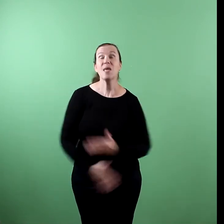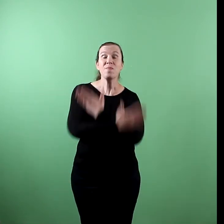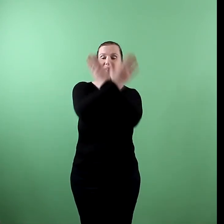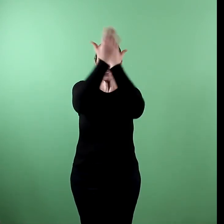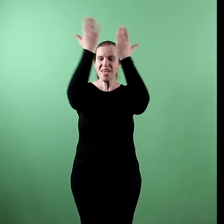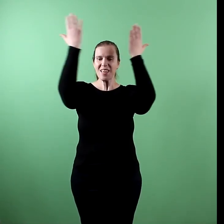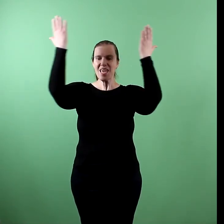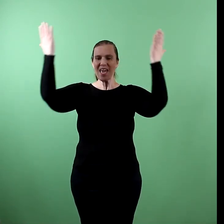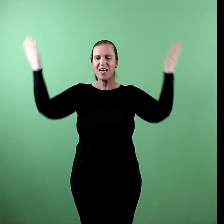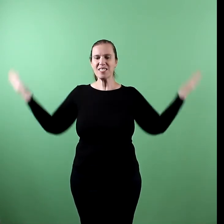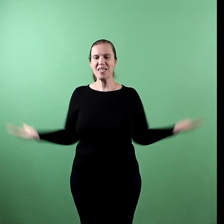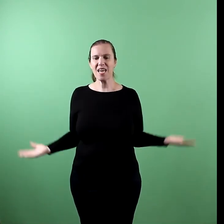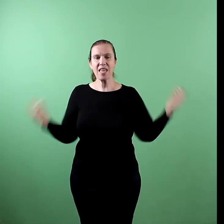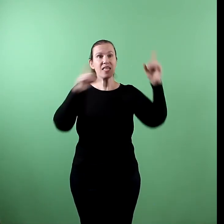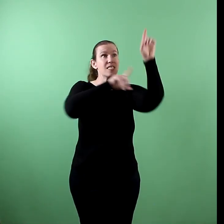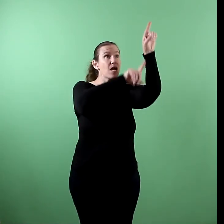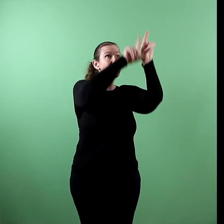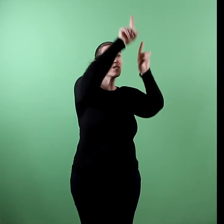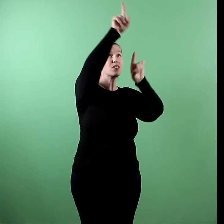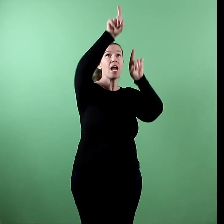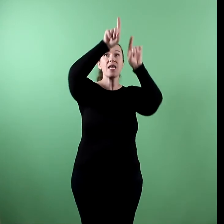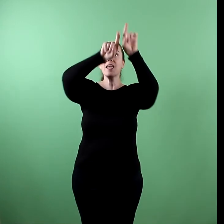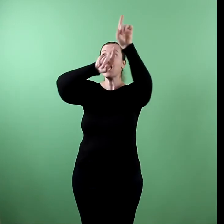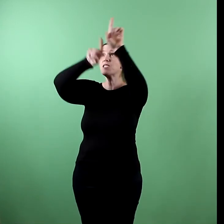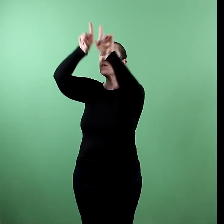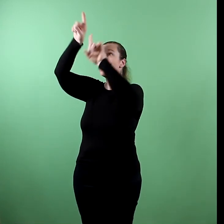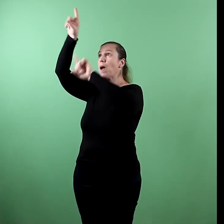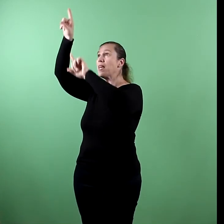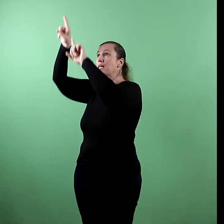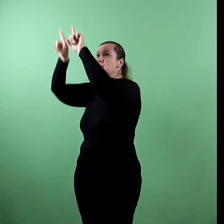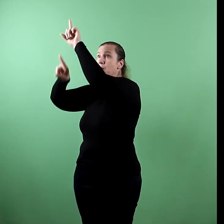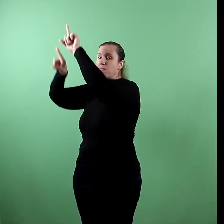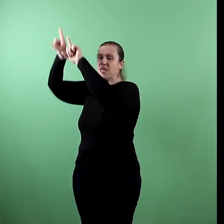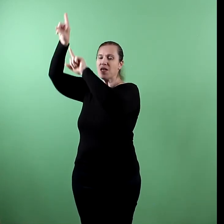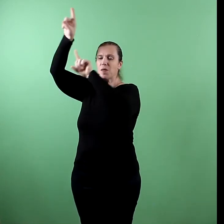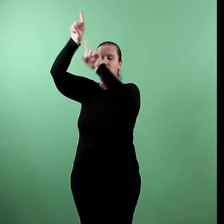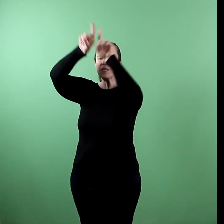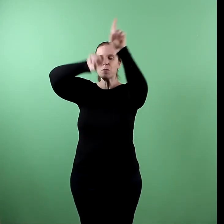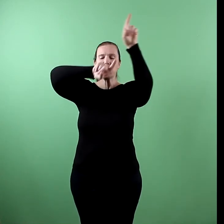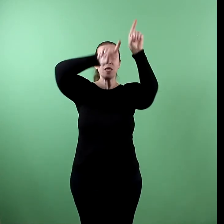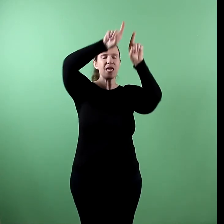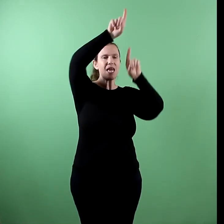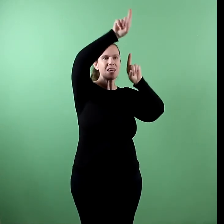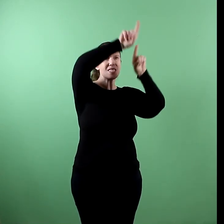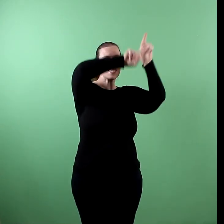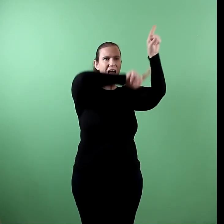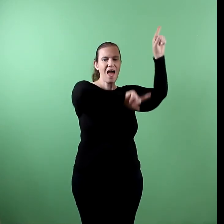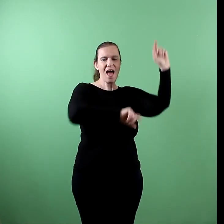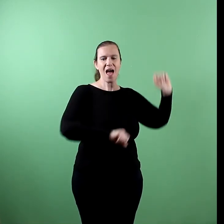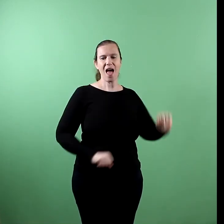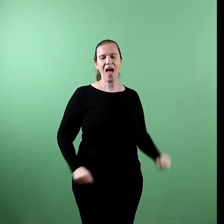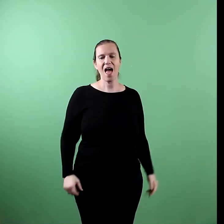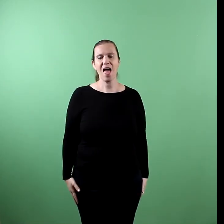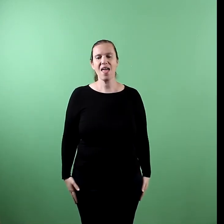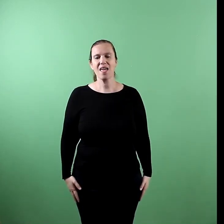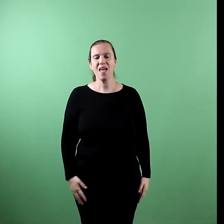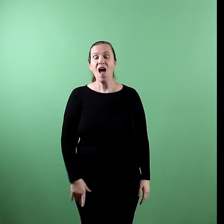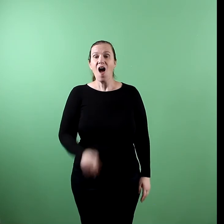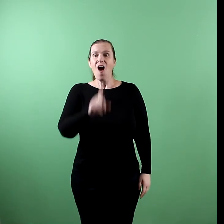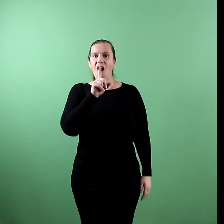There's something in the air tonight, the stars are shining extra bright, like something must be brewing in the sky.